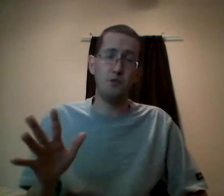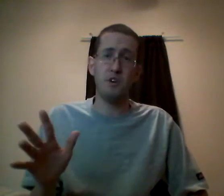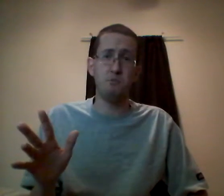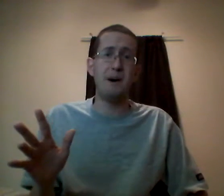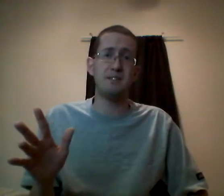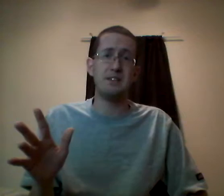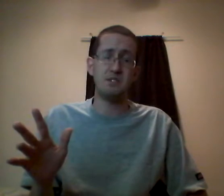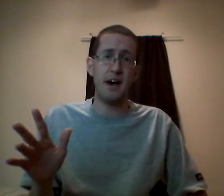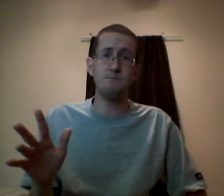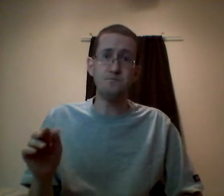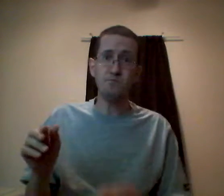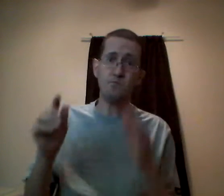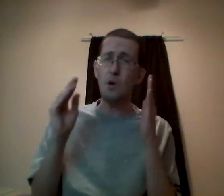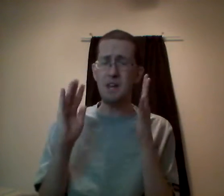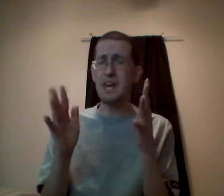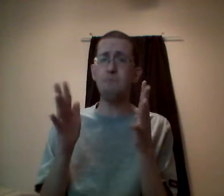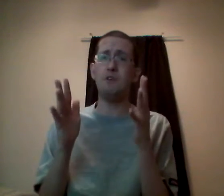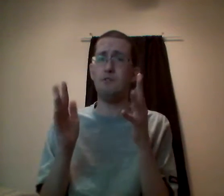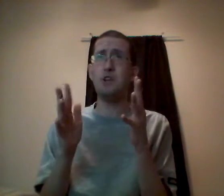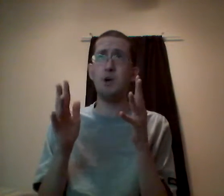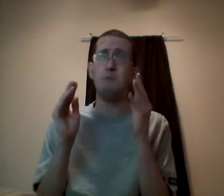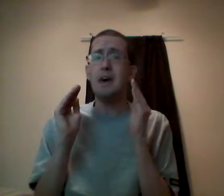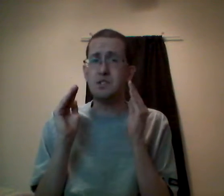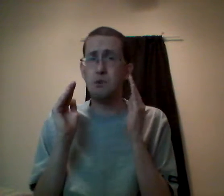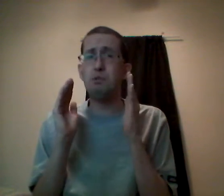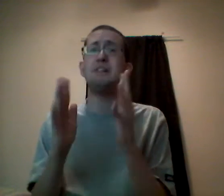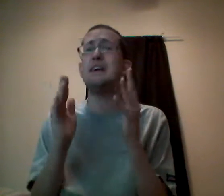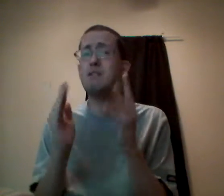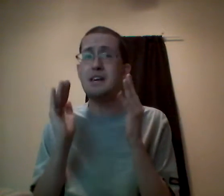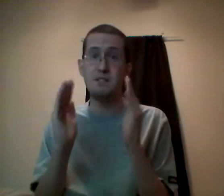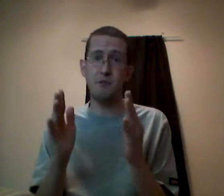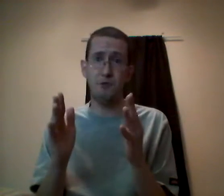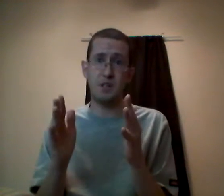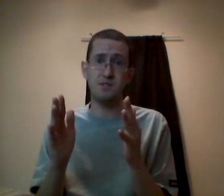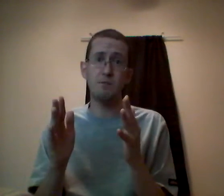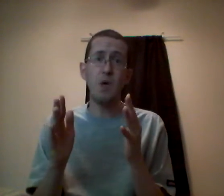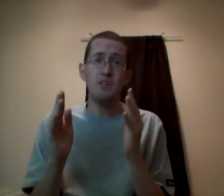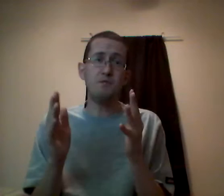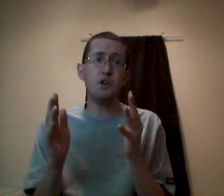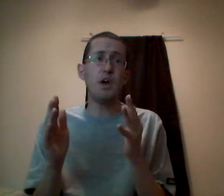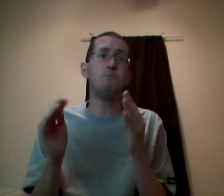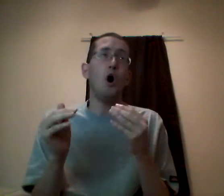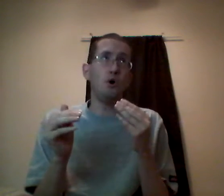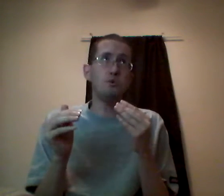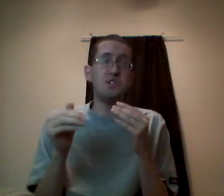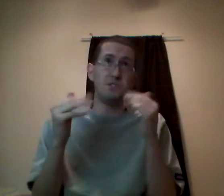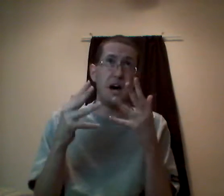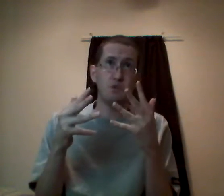feel comfortable monetizing that. But a video game is completely different. That video game, all you would see is the title